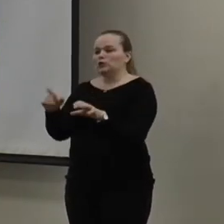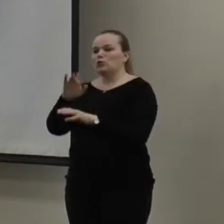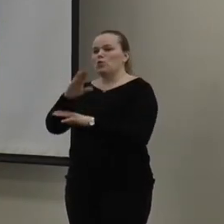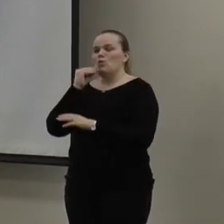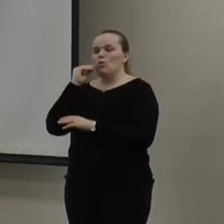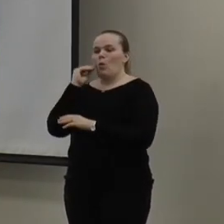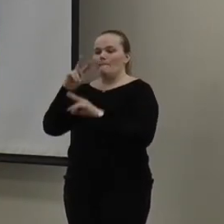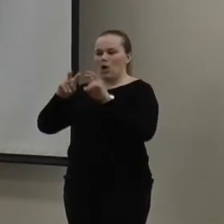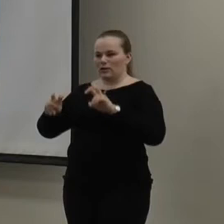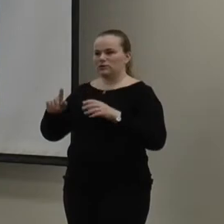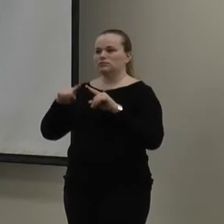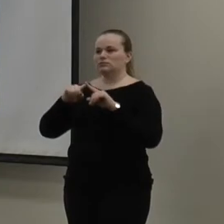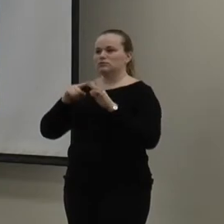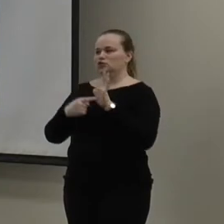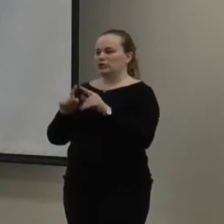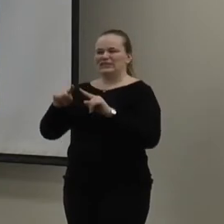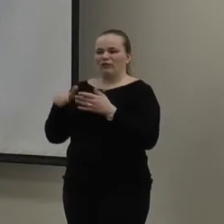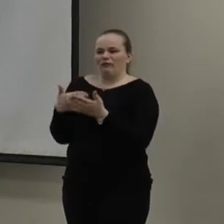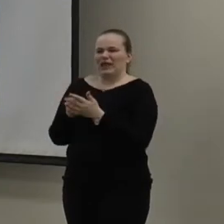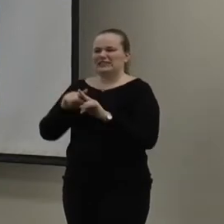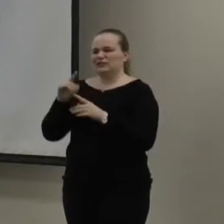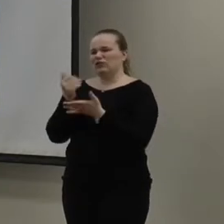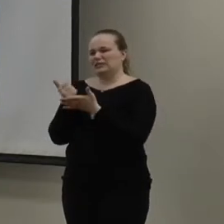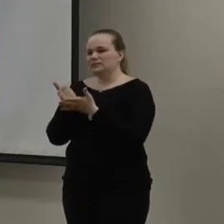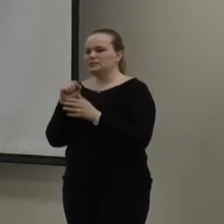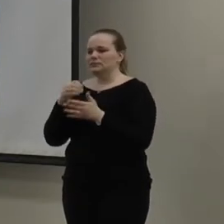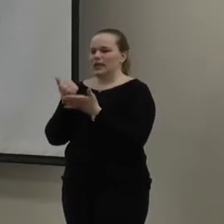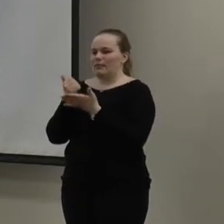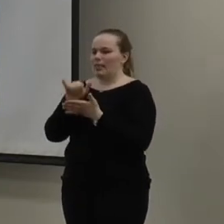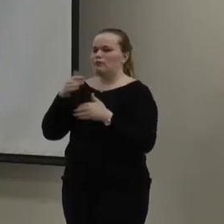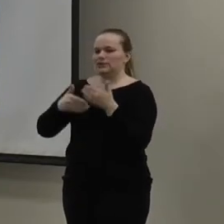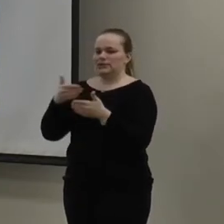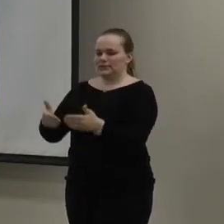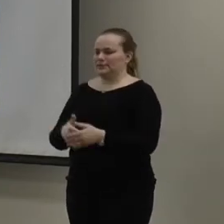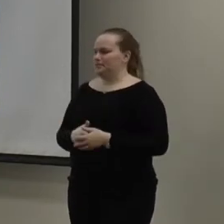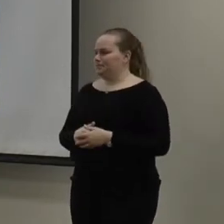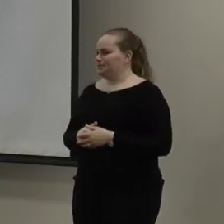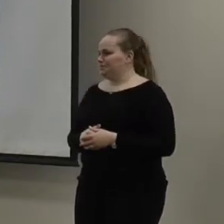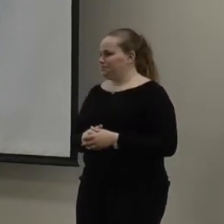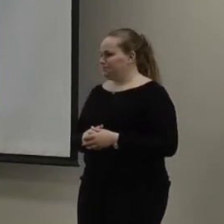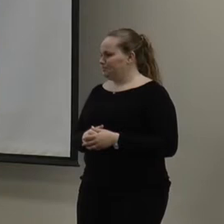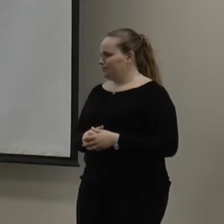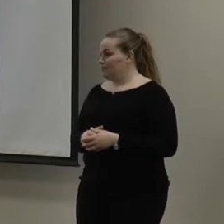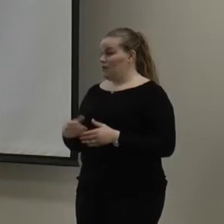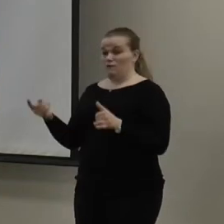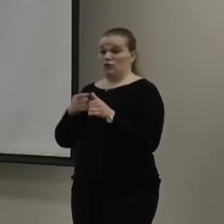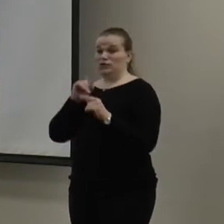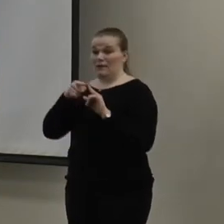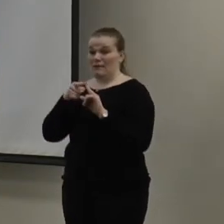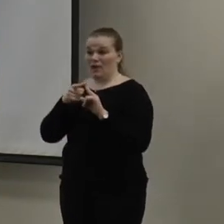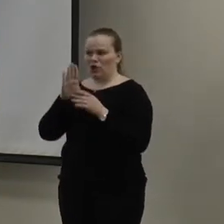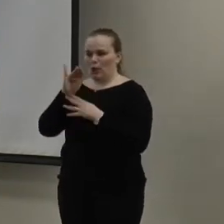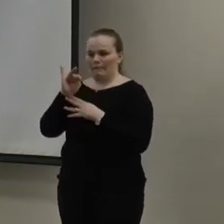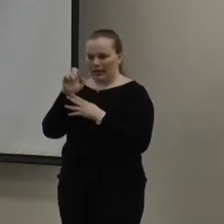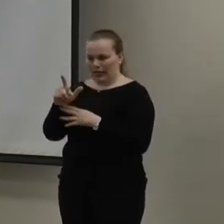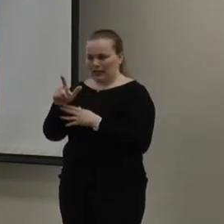your audit, share some facts and tips and help you in that process. Okay, so, talking about drilling down and finding